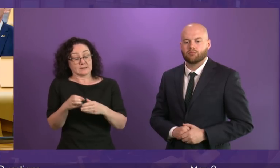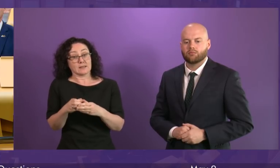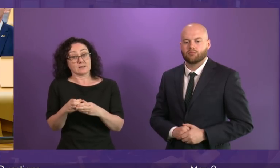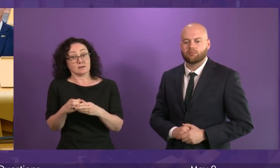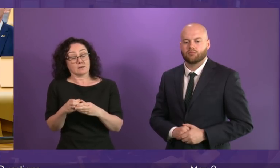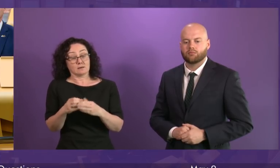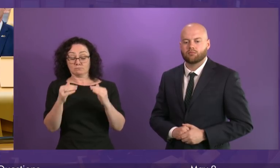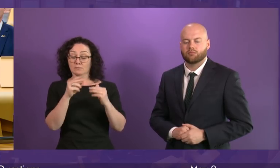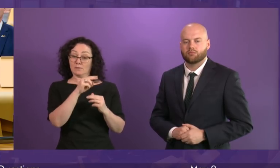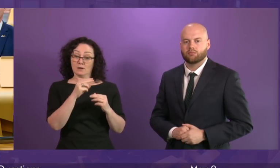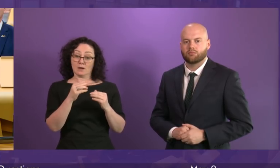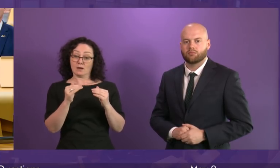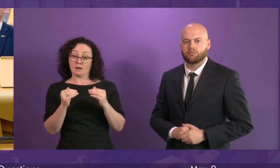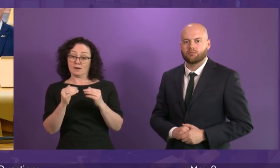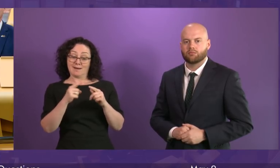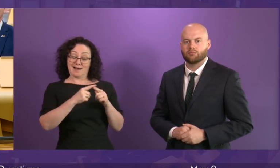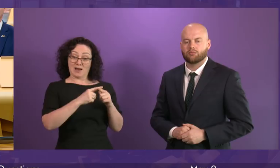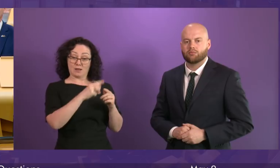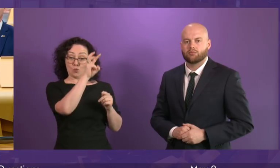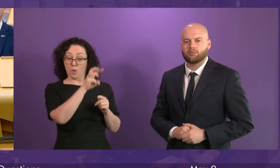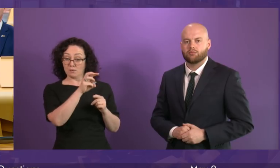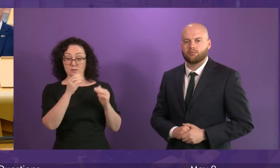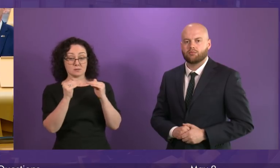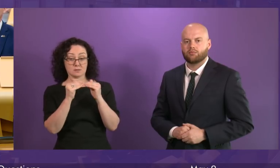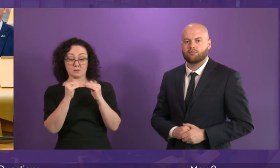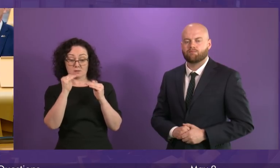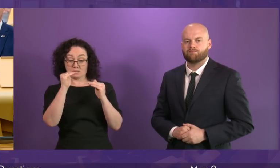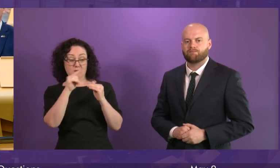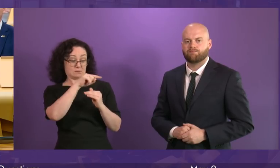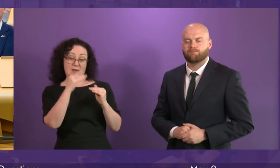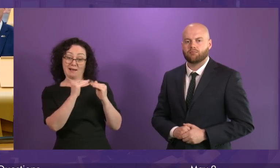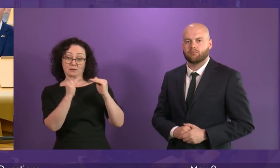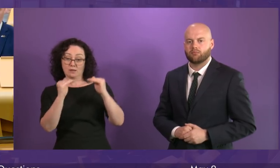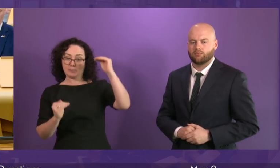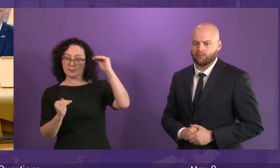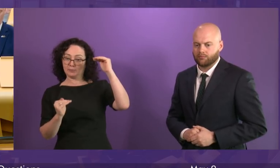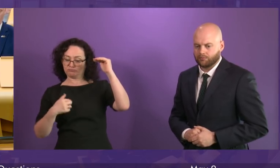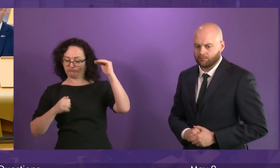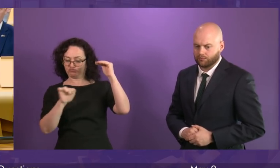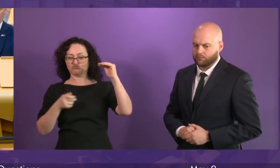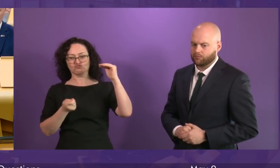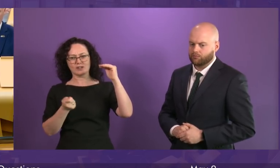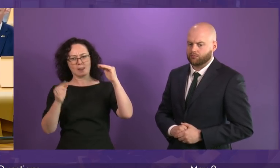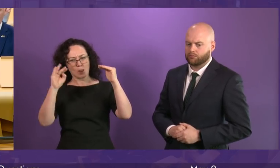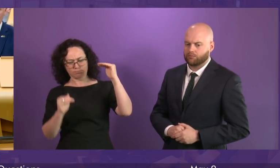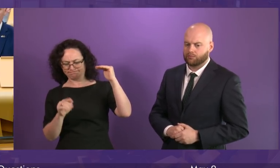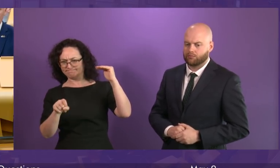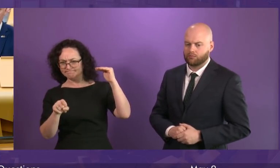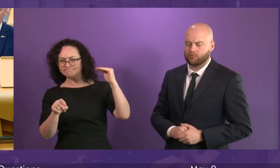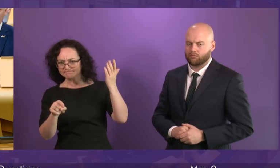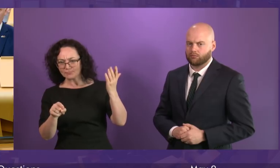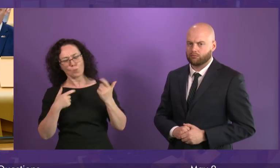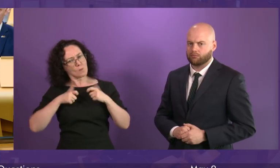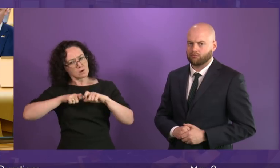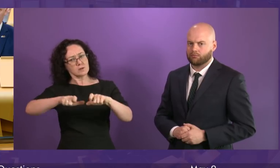or in Labour-run Wales. So we're taking the action that needs to be taken, and we will continue to do so. But unlike